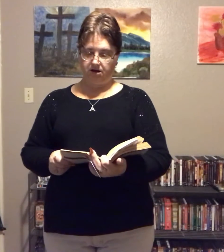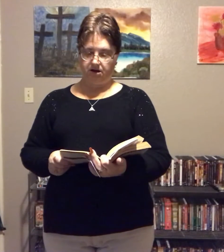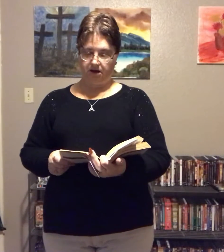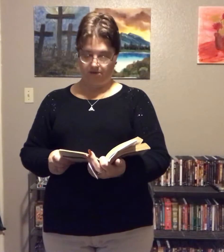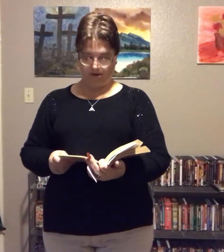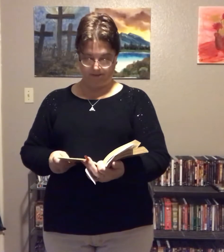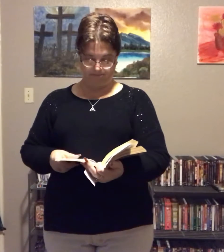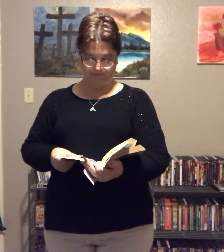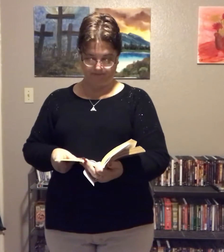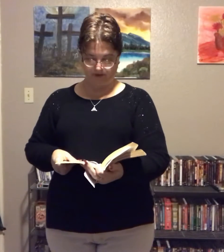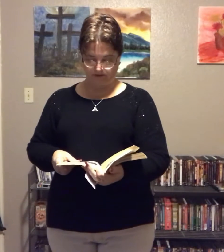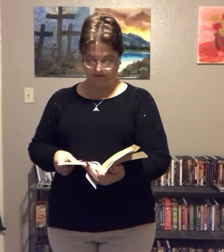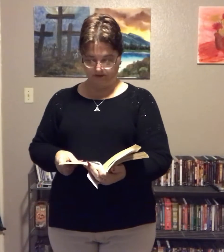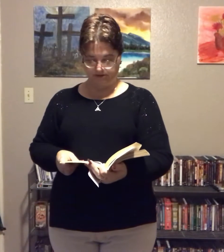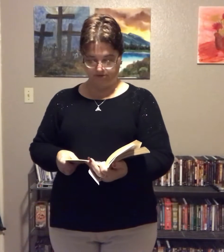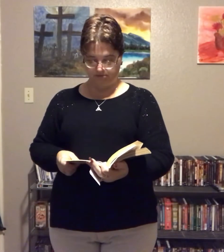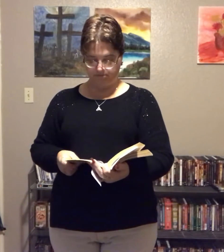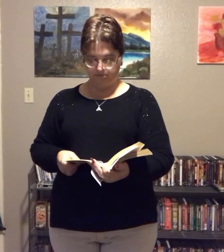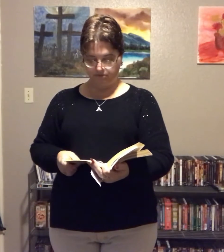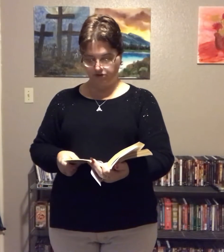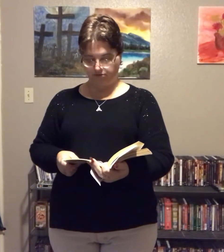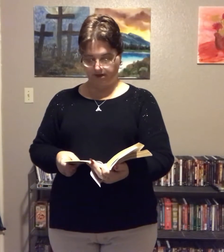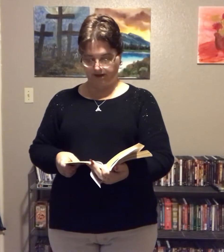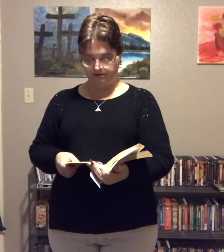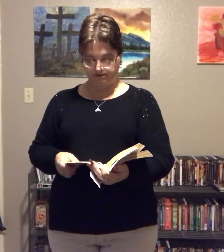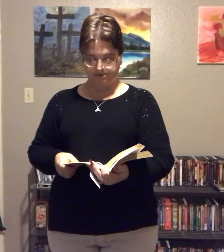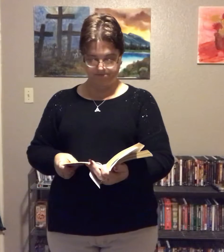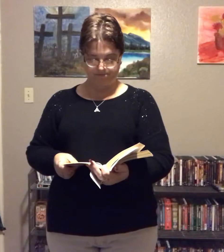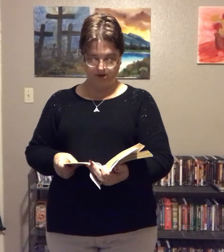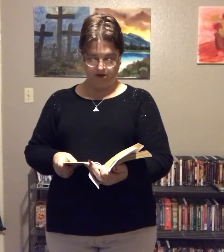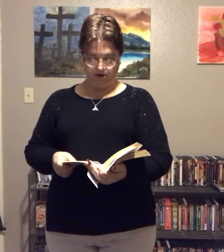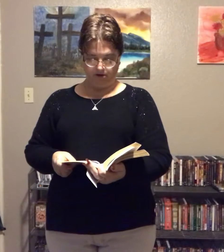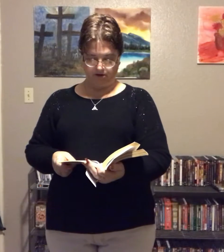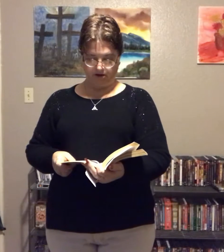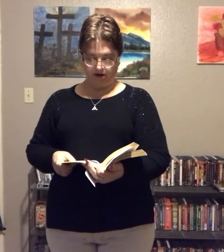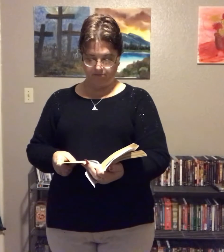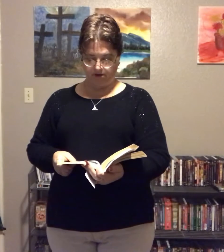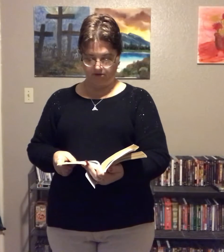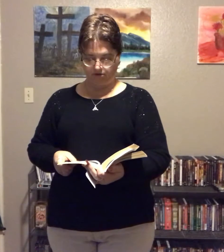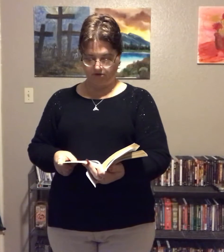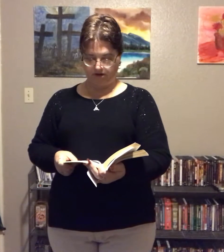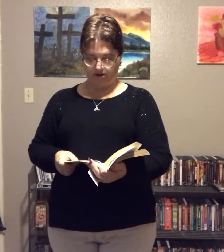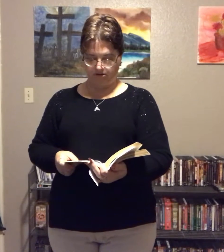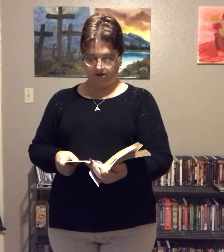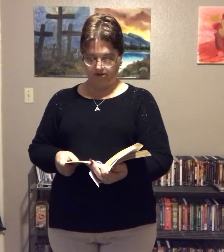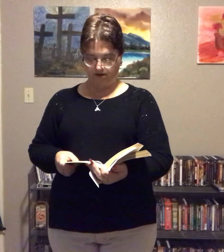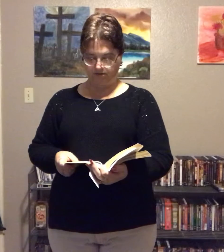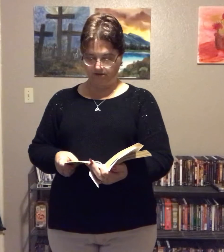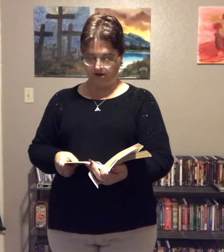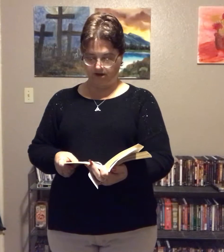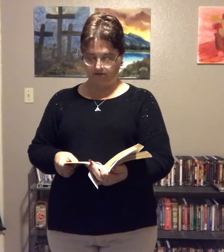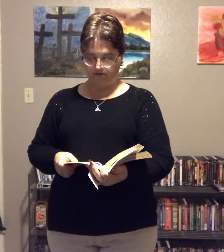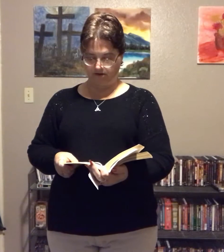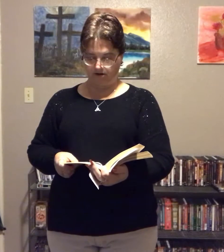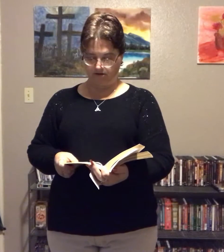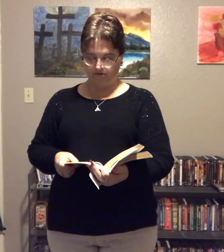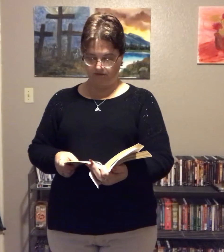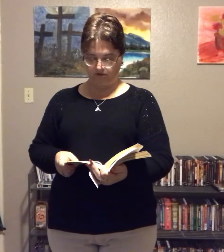Anyway, so let's read Jill Bass. To God be the glory, great things he has done. Seven